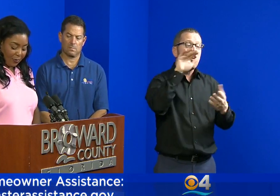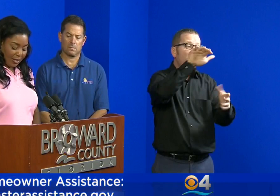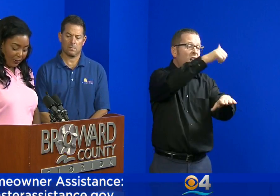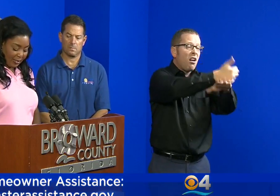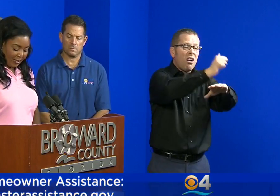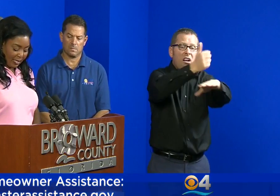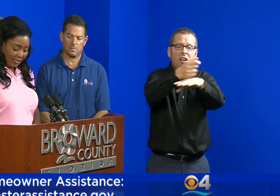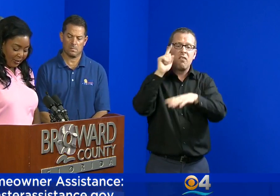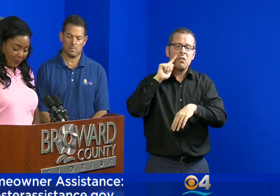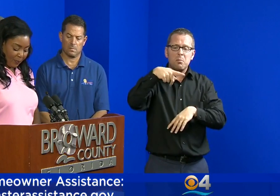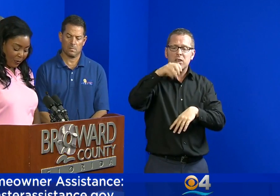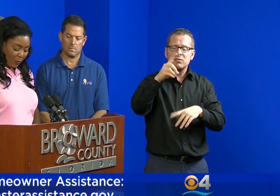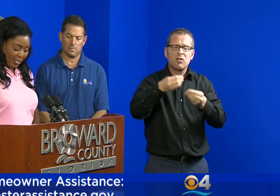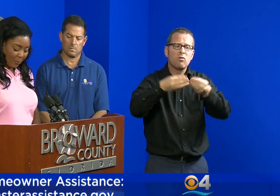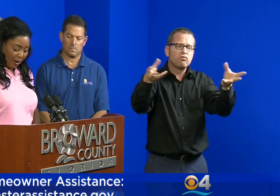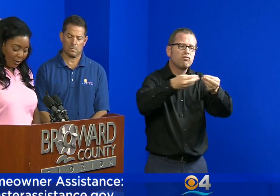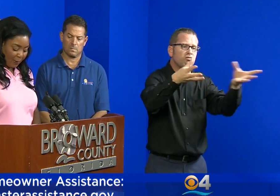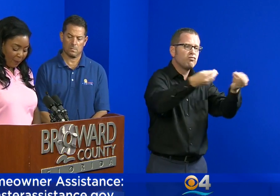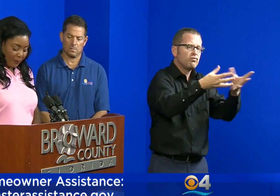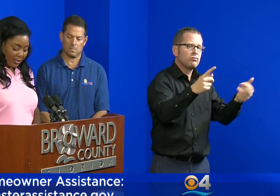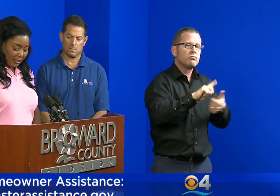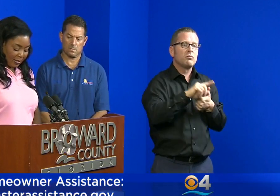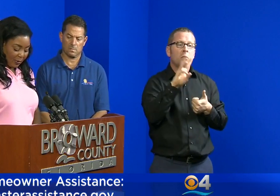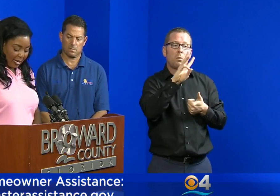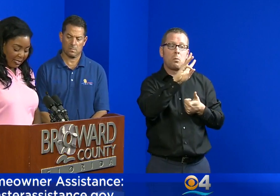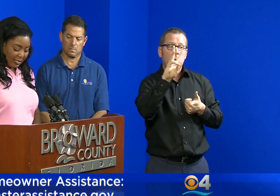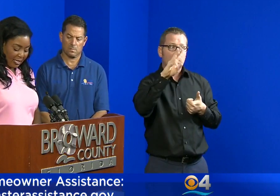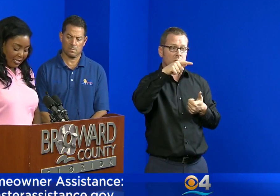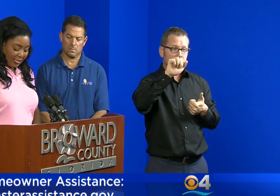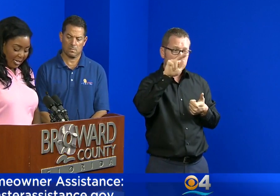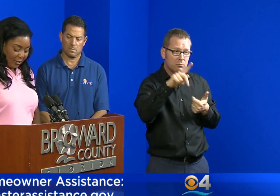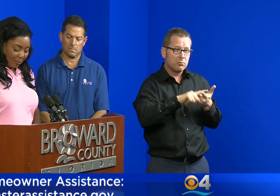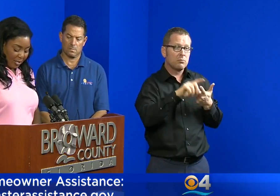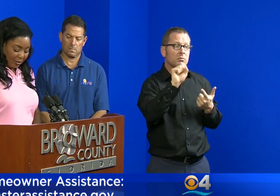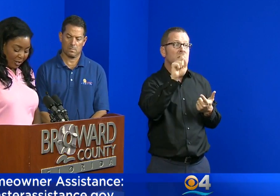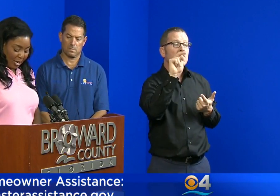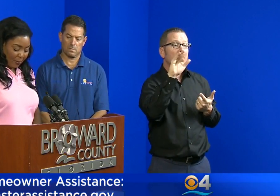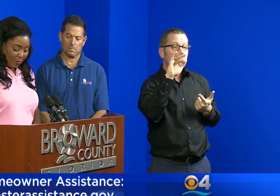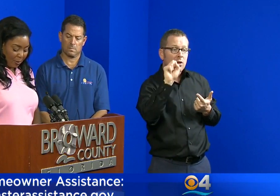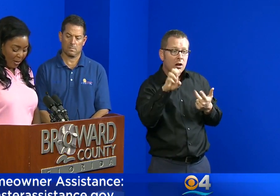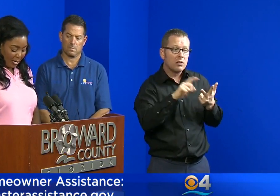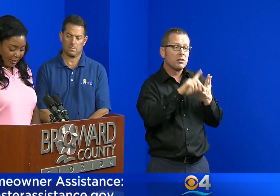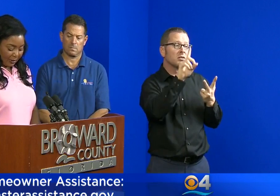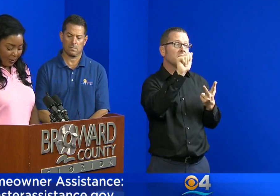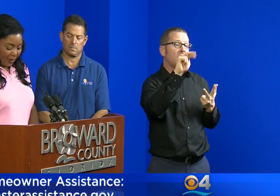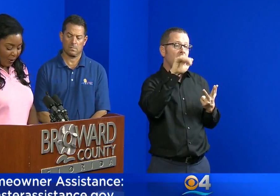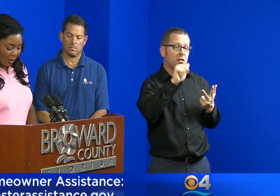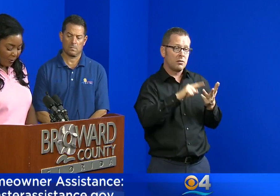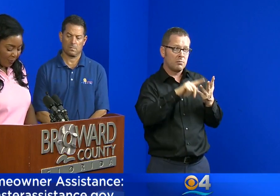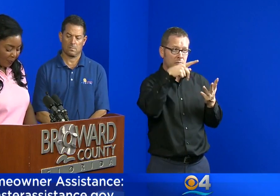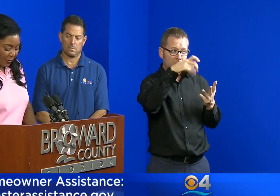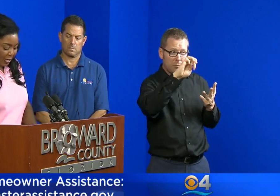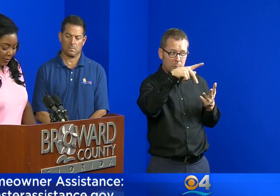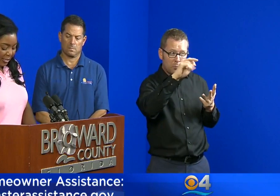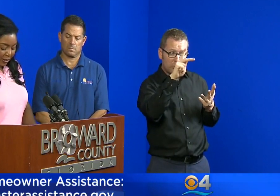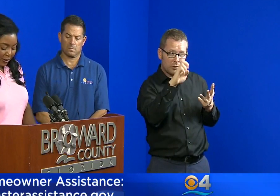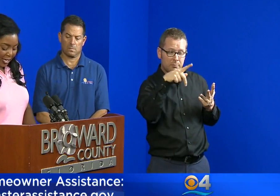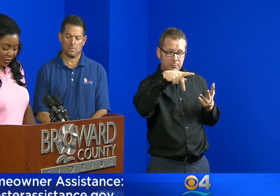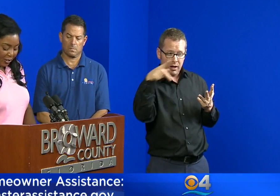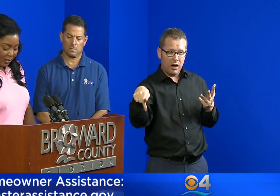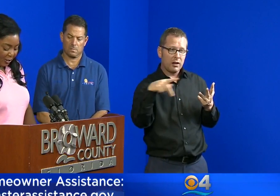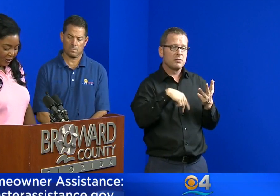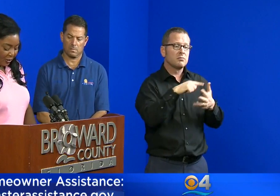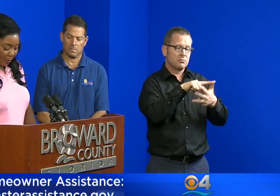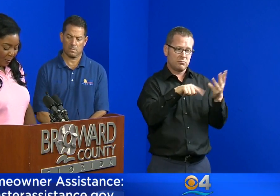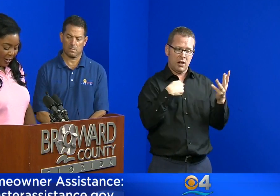planned for the following cities. West Park, Sunrise, Dania Beach, and Pembroke Pines. However, these